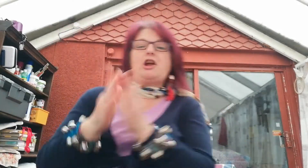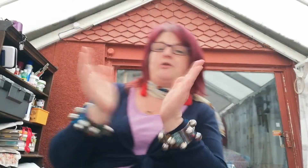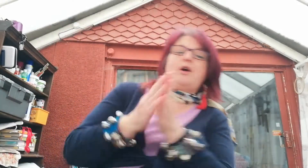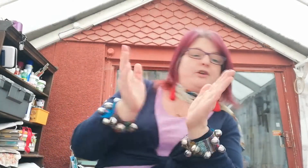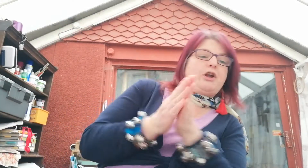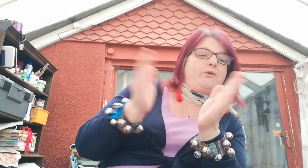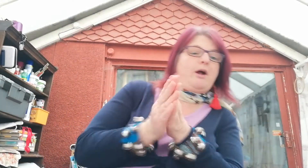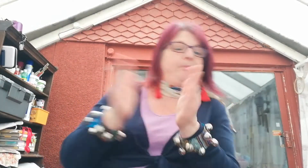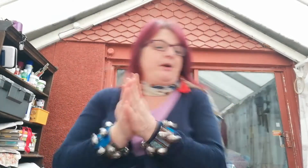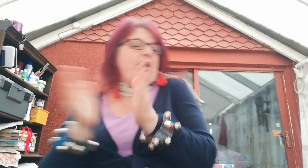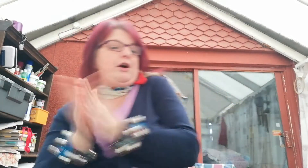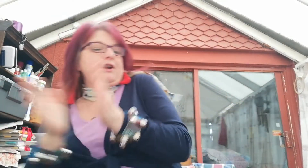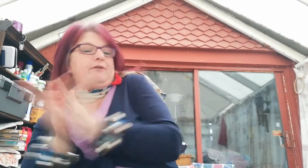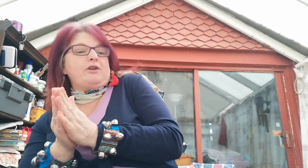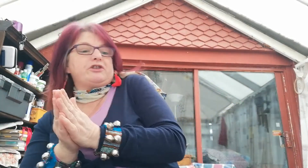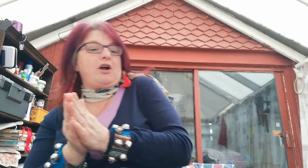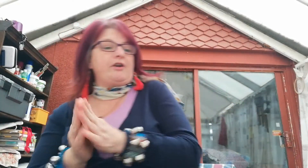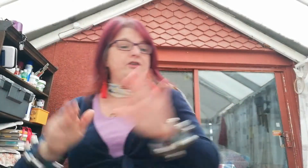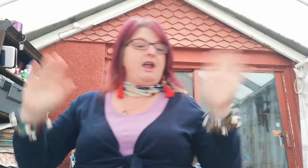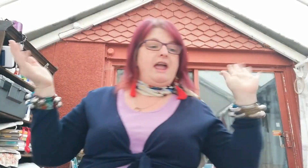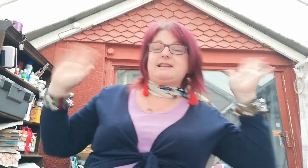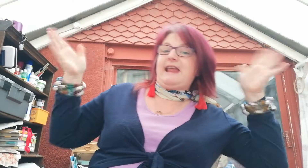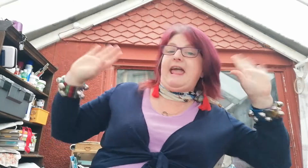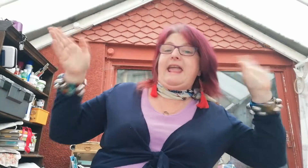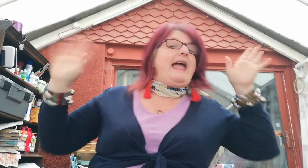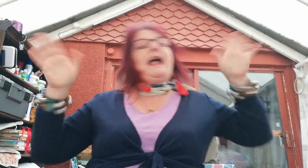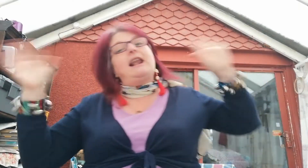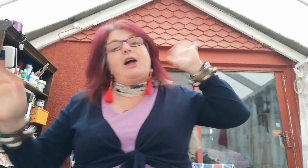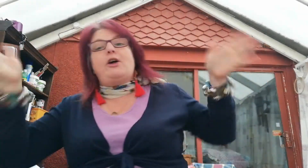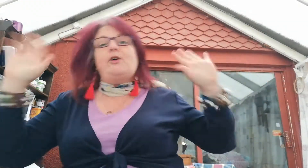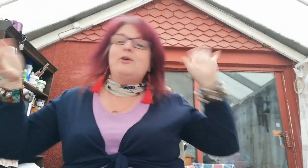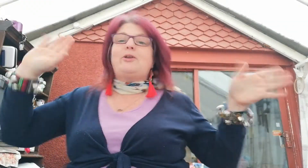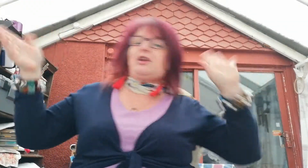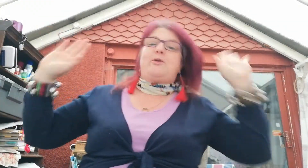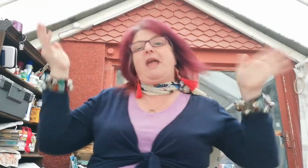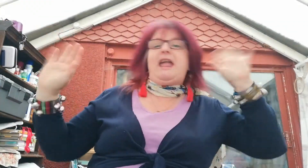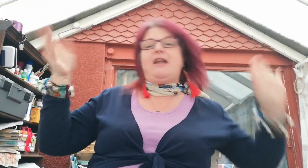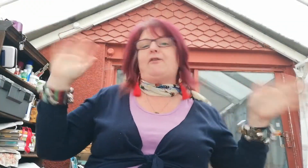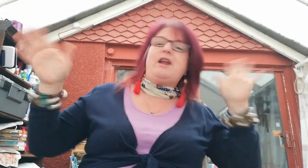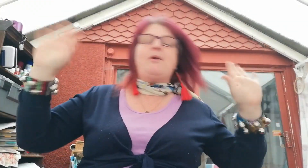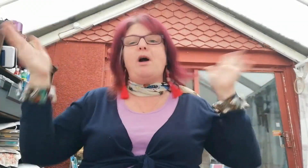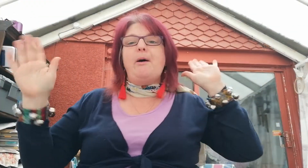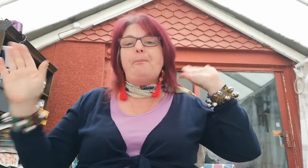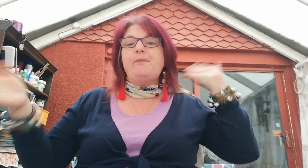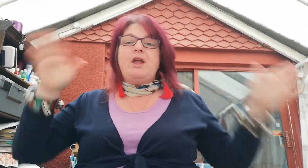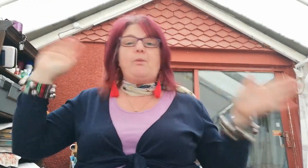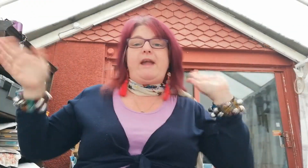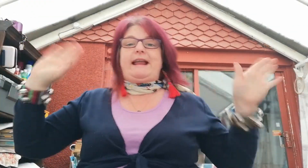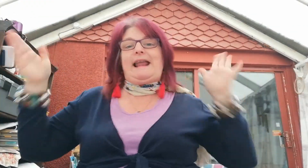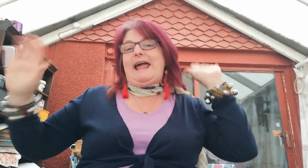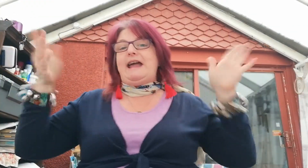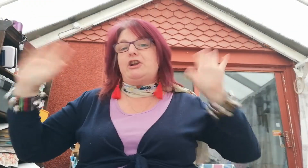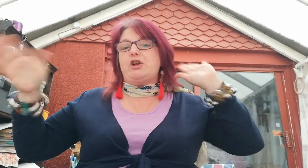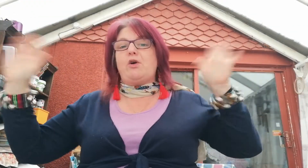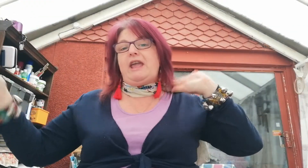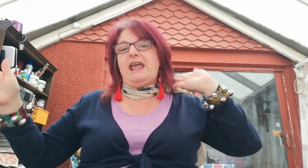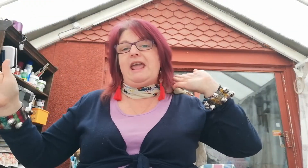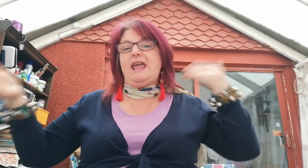Top Rock, Top Rock, put on your rock socks. Say hello to everyone. We're glad you're here.